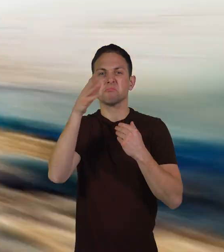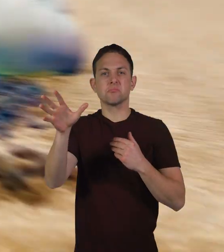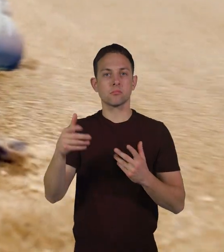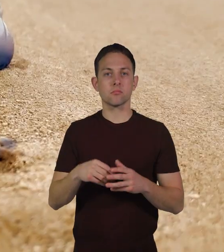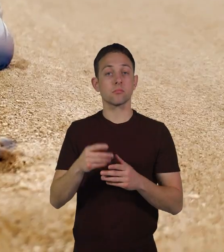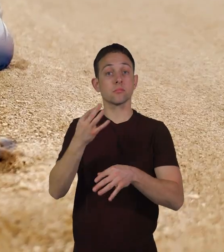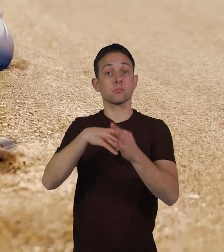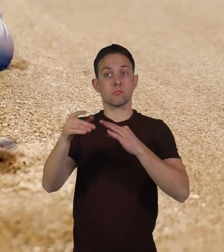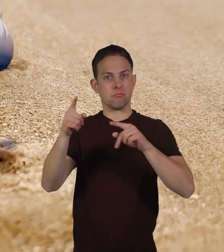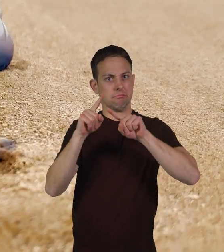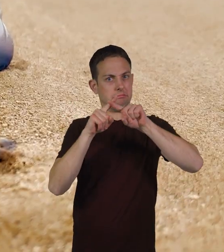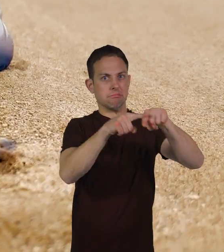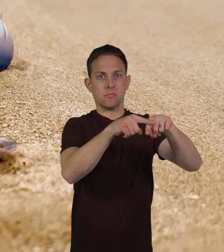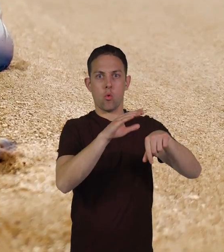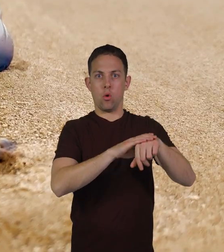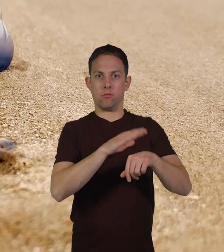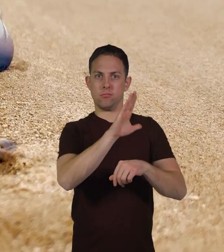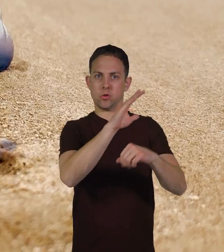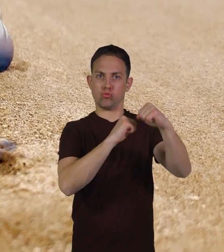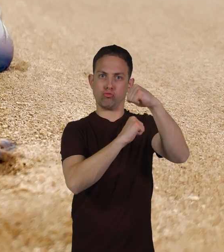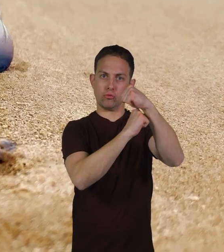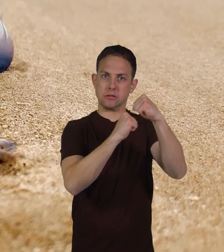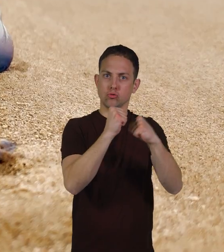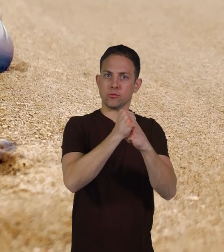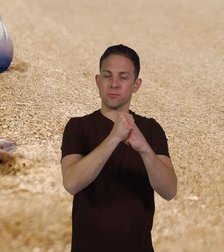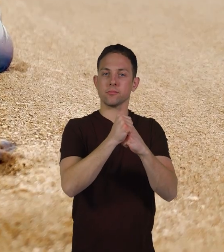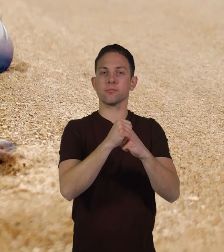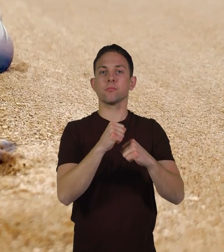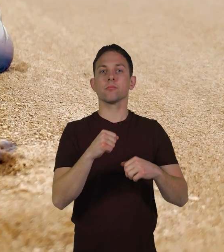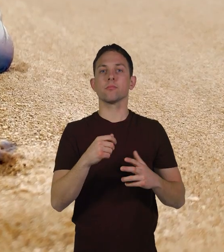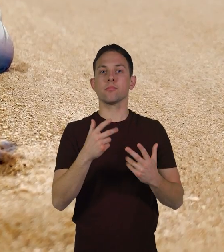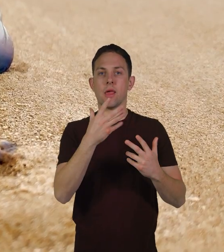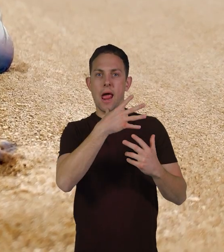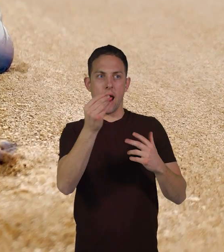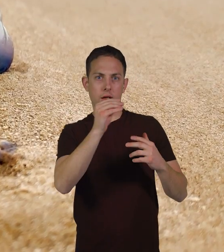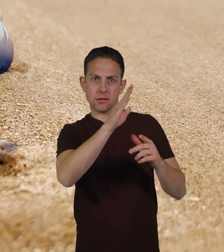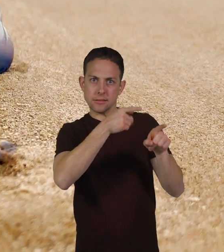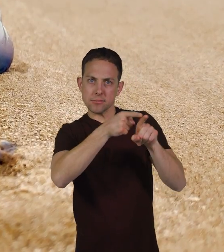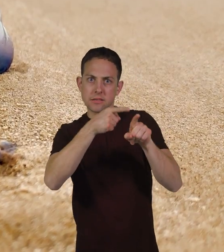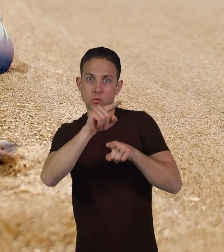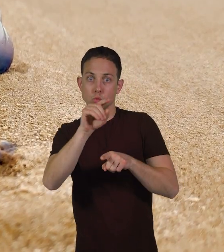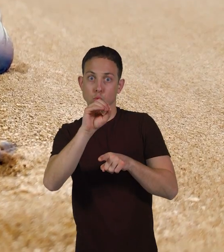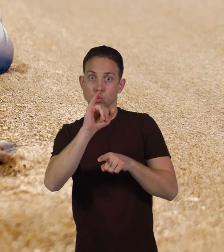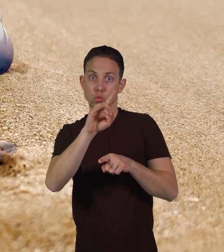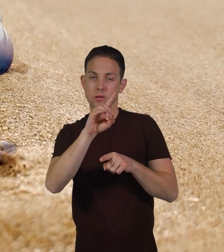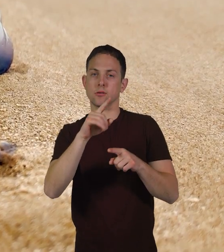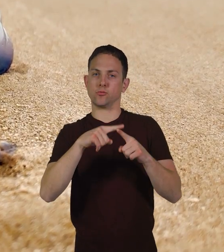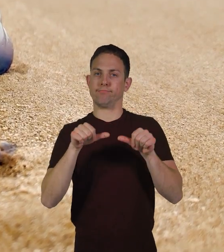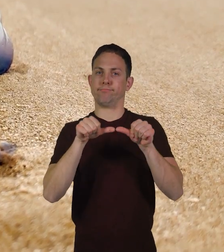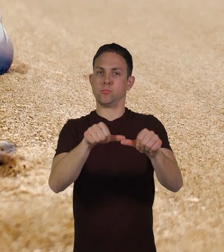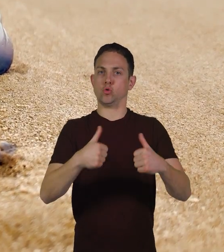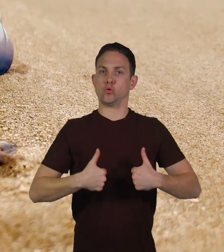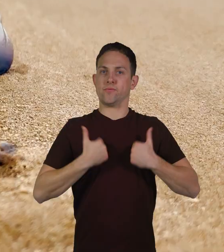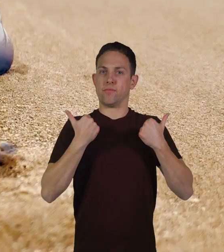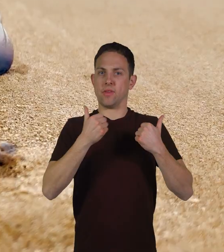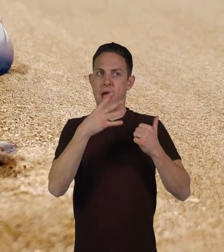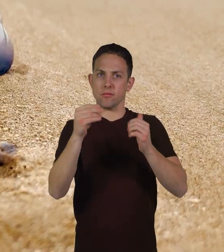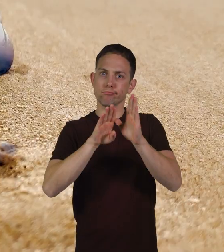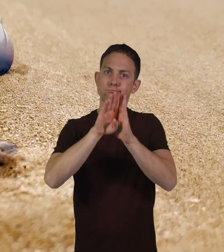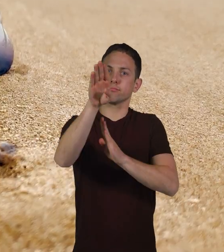Instead, they rely on their unique colony structure and specialized zooids to instinctively survive and thrive in the ocean's